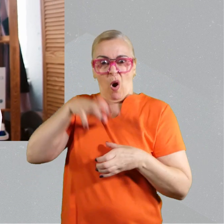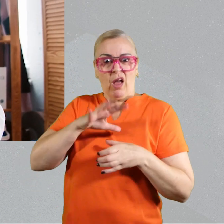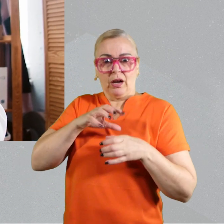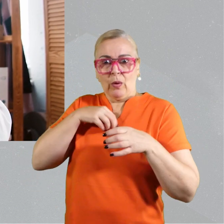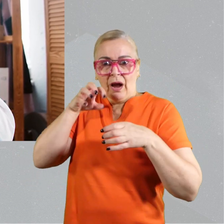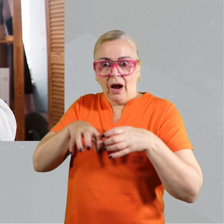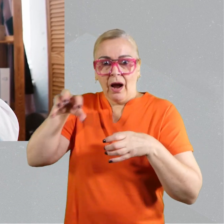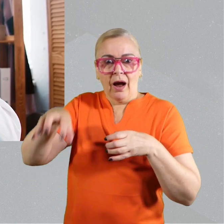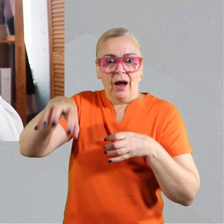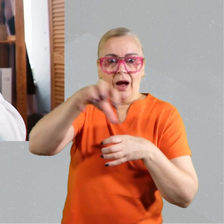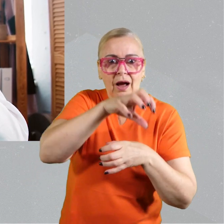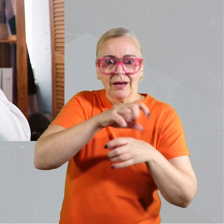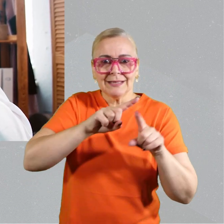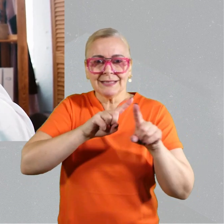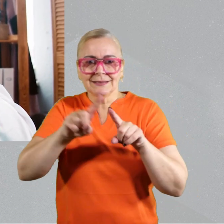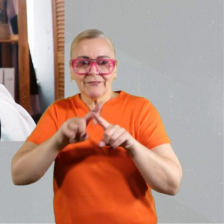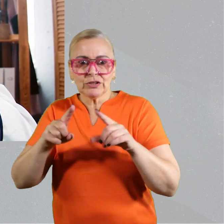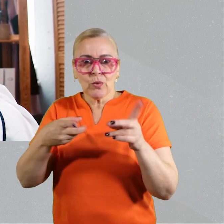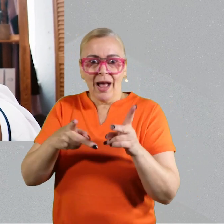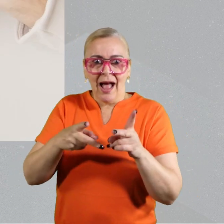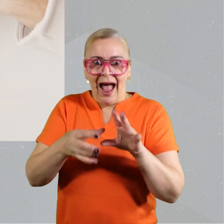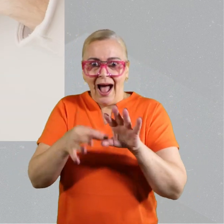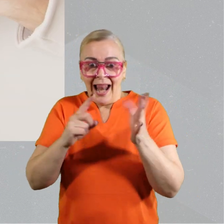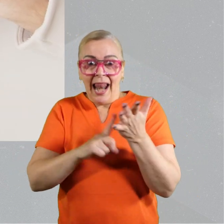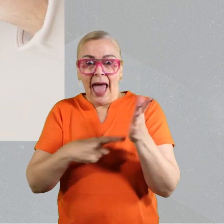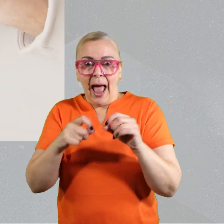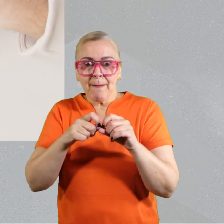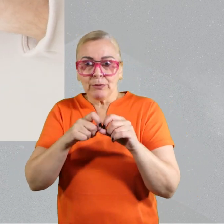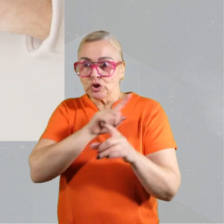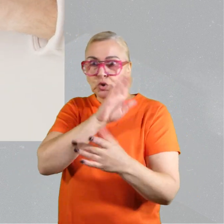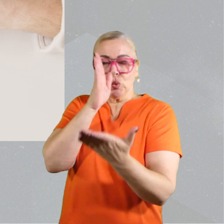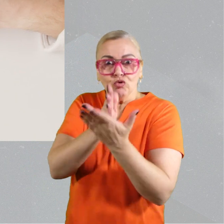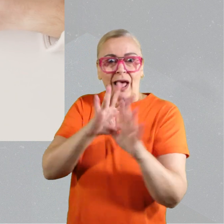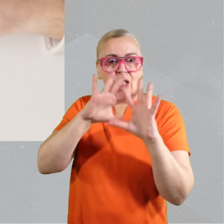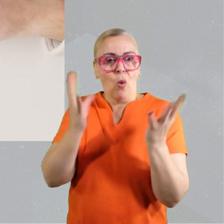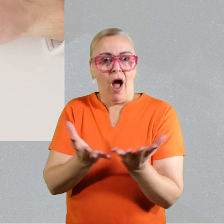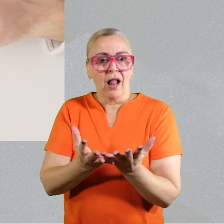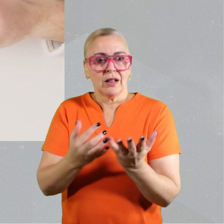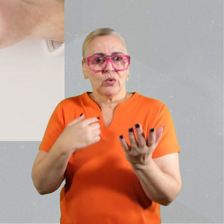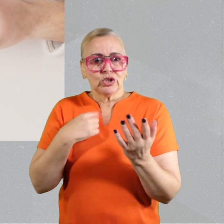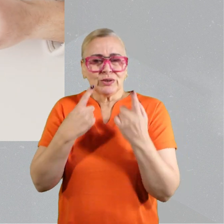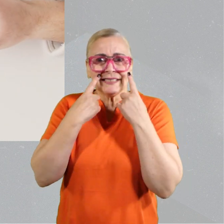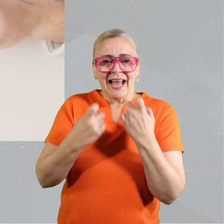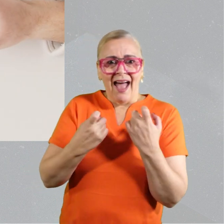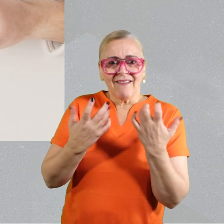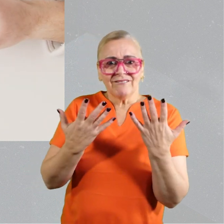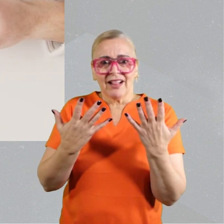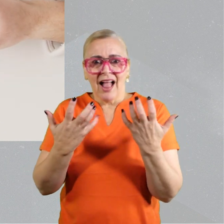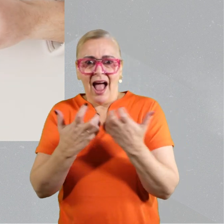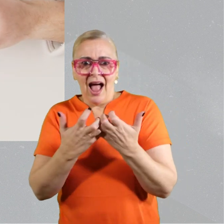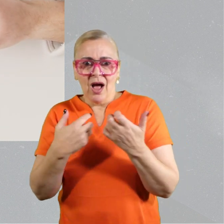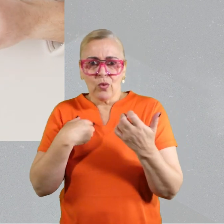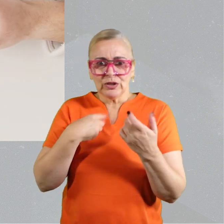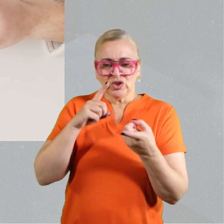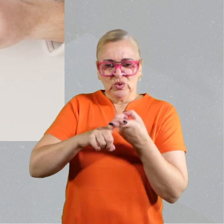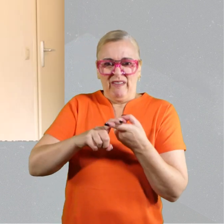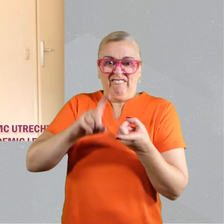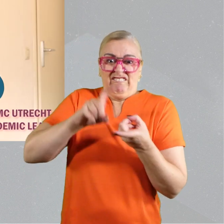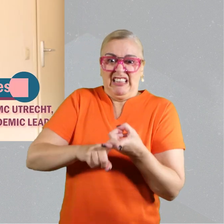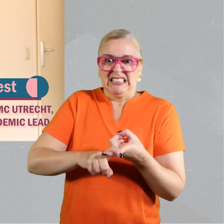is studying how we can decentralise research, finding ways to take it out of the lab and into the real world. We should be wary of